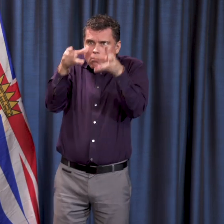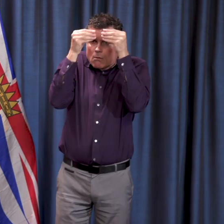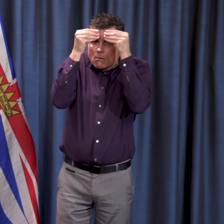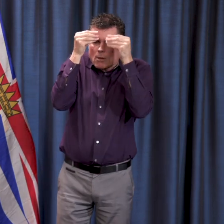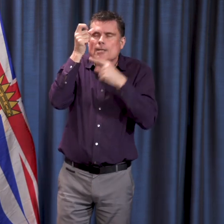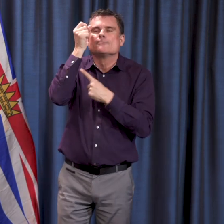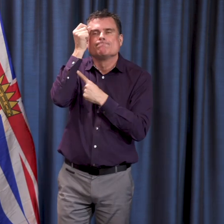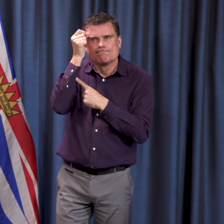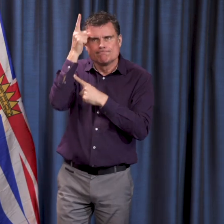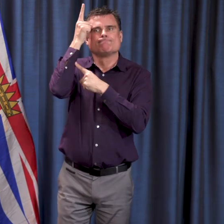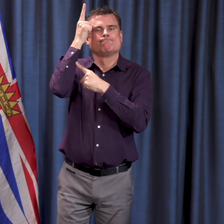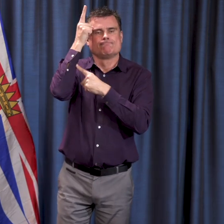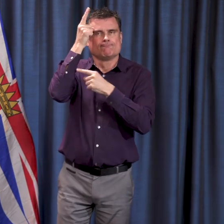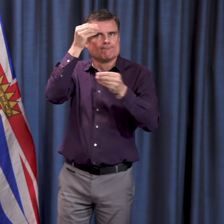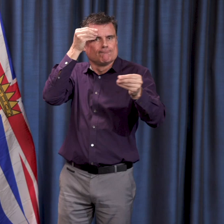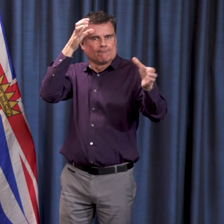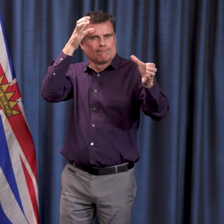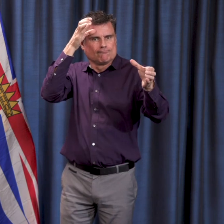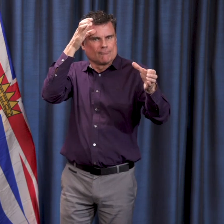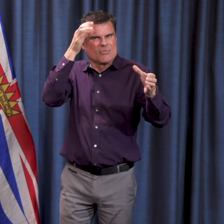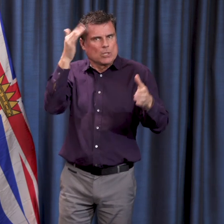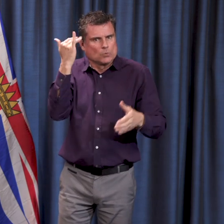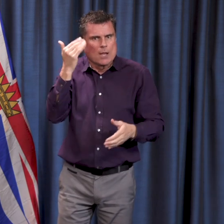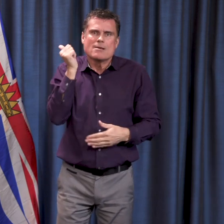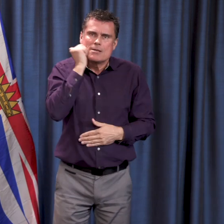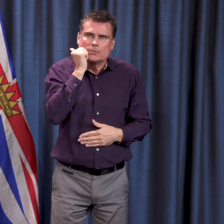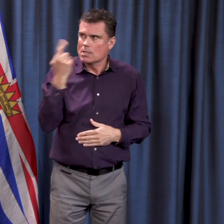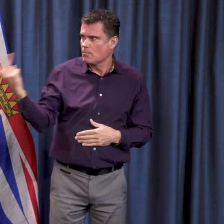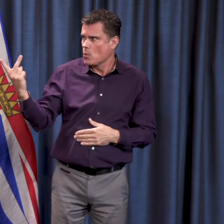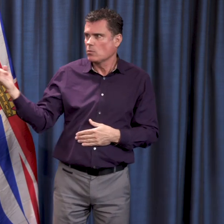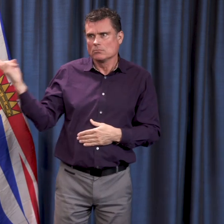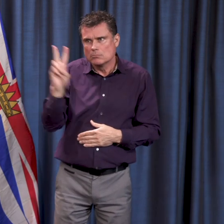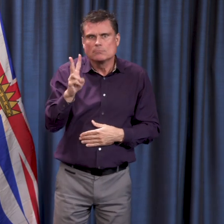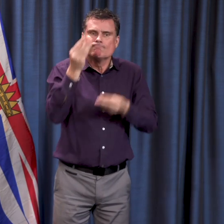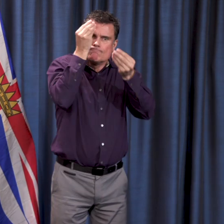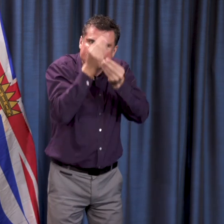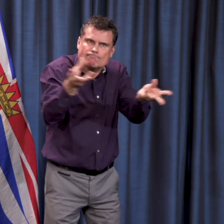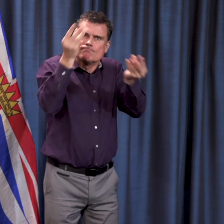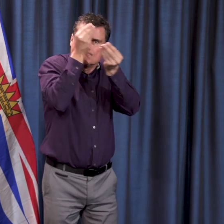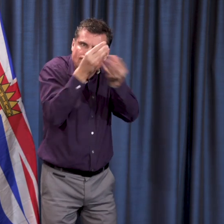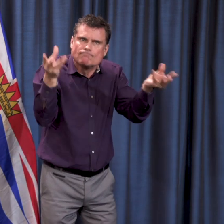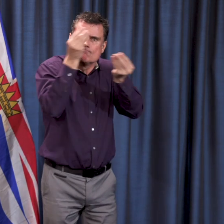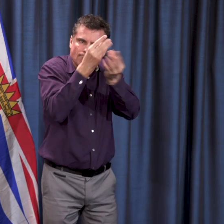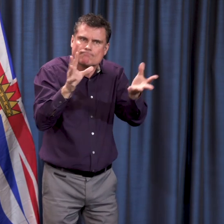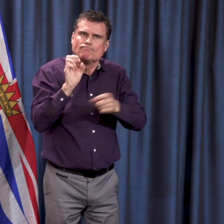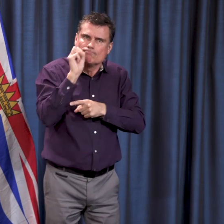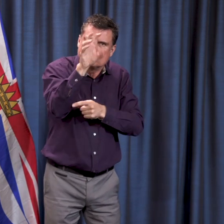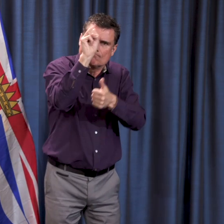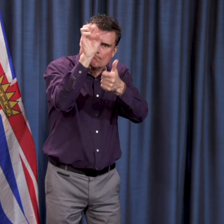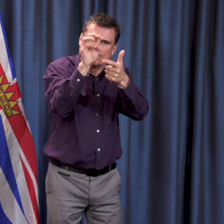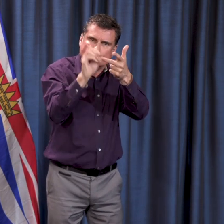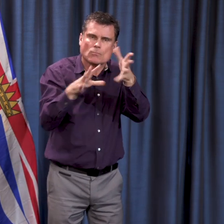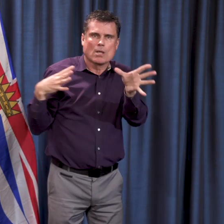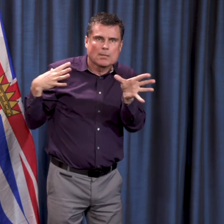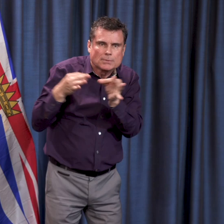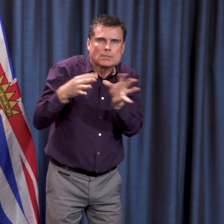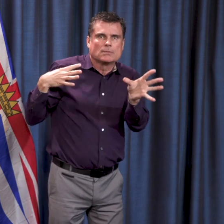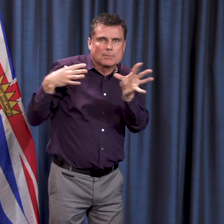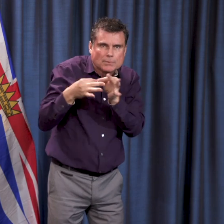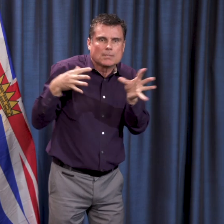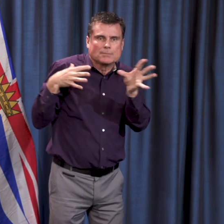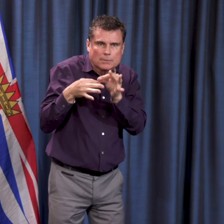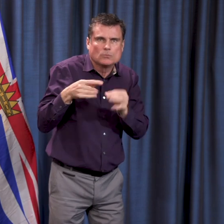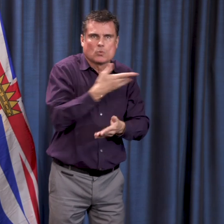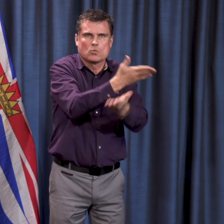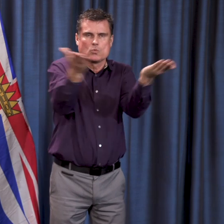media interviews and share our messages extensively in multiple languages around BC. As you know, buying advertising requires booking